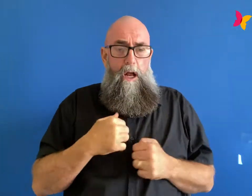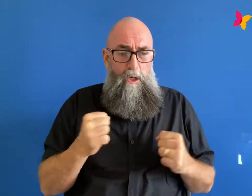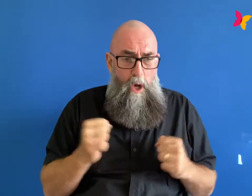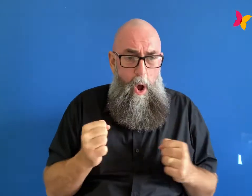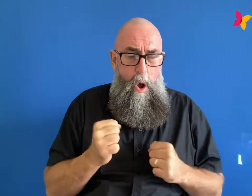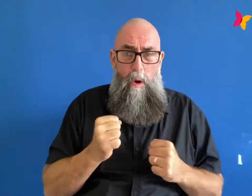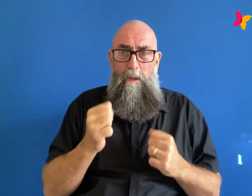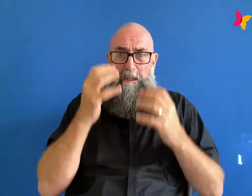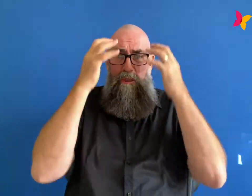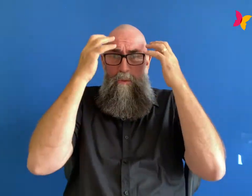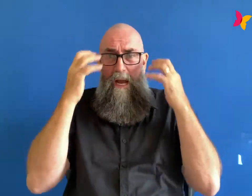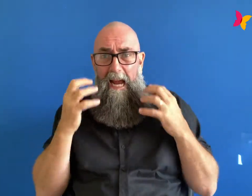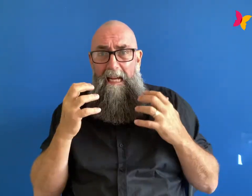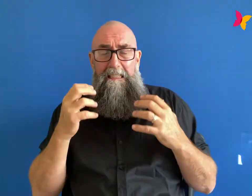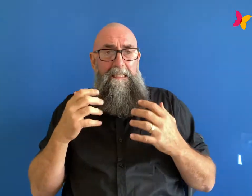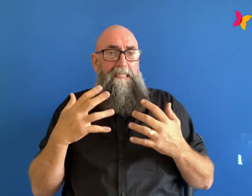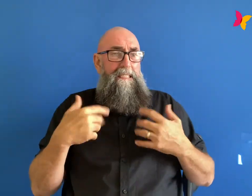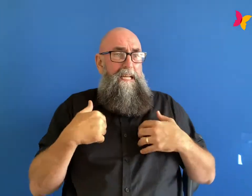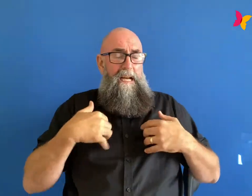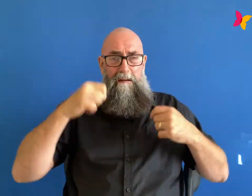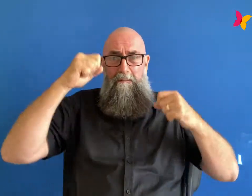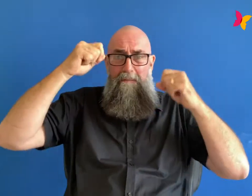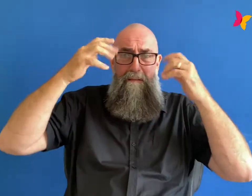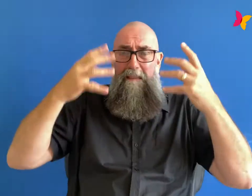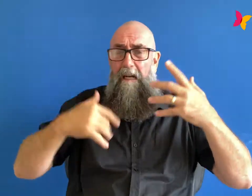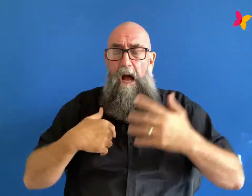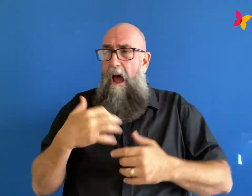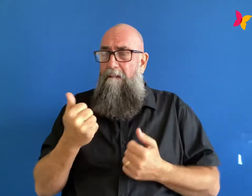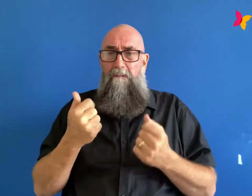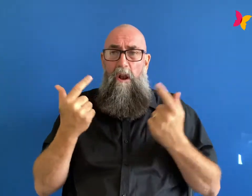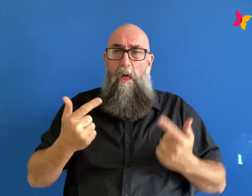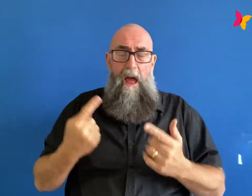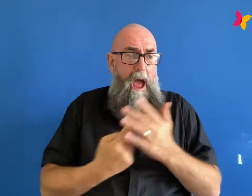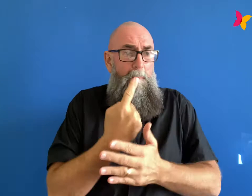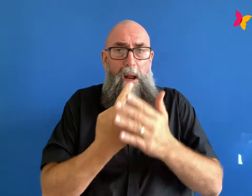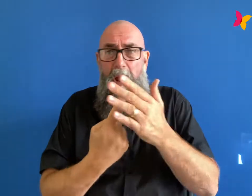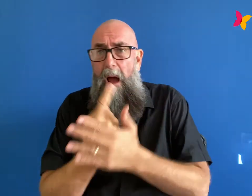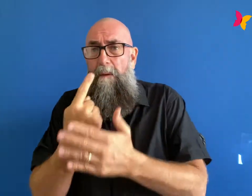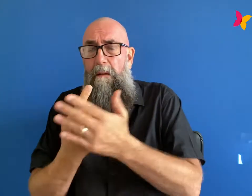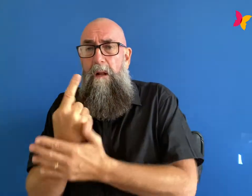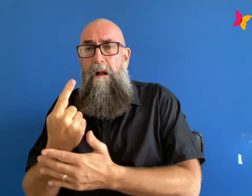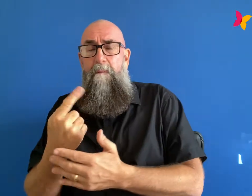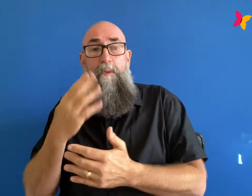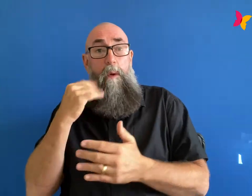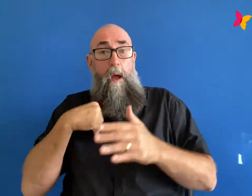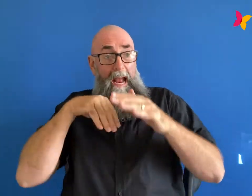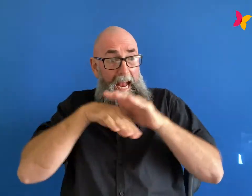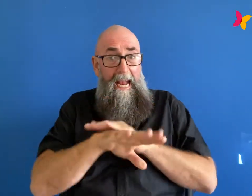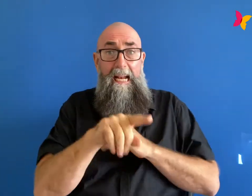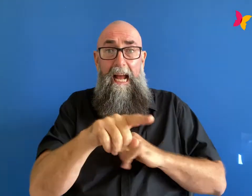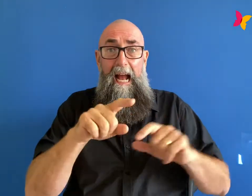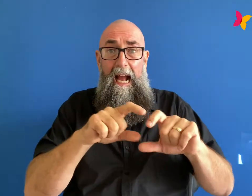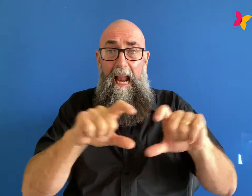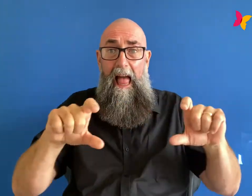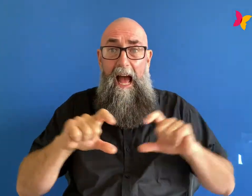i don't know there's so much so much happening at once and then once i finally got in there i couldn't stop thinking of what other people were thinking about me